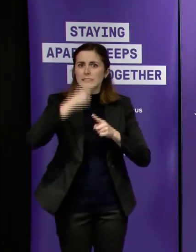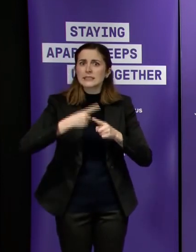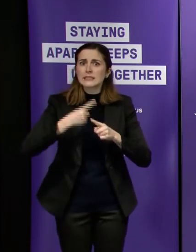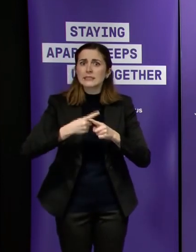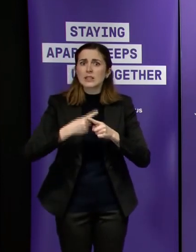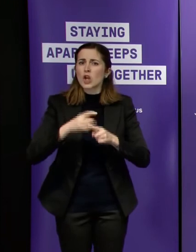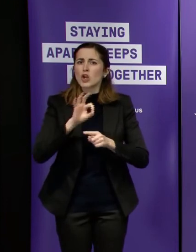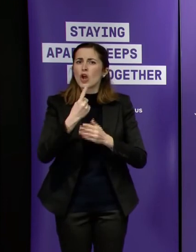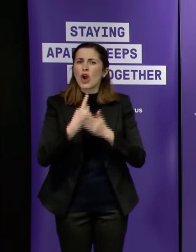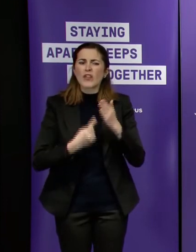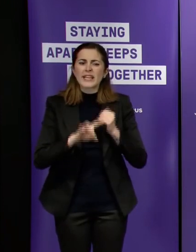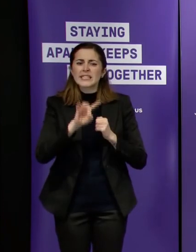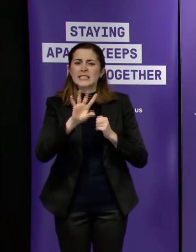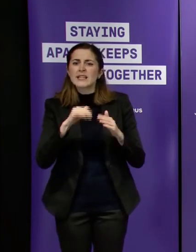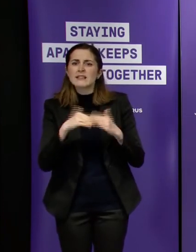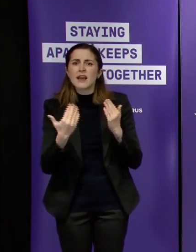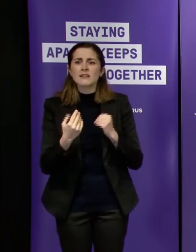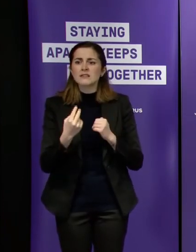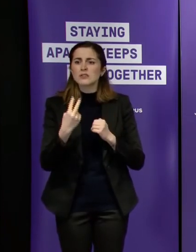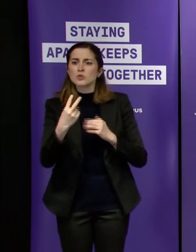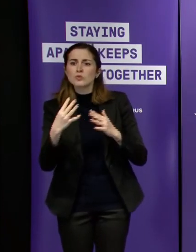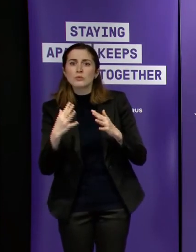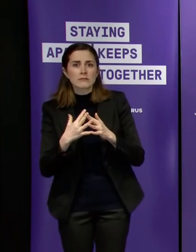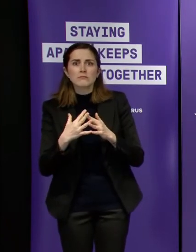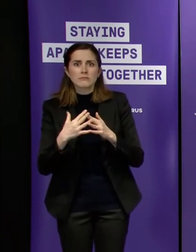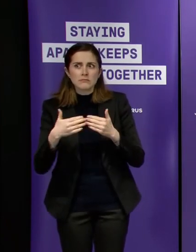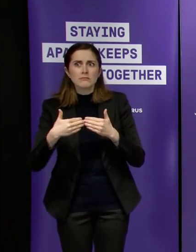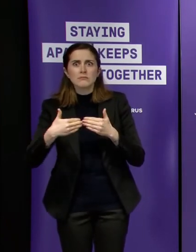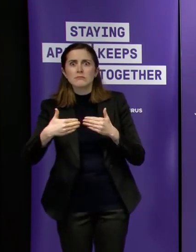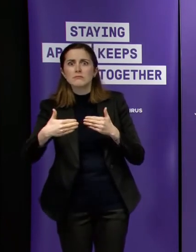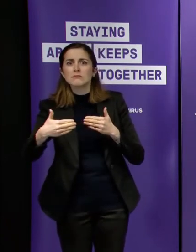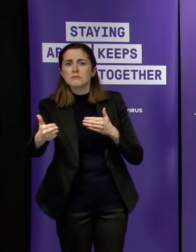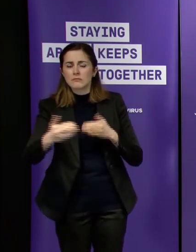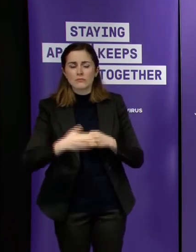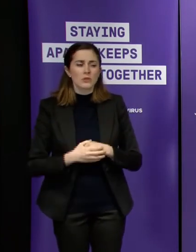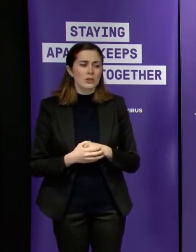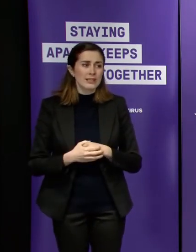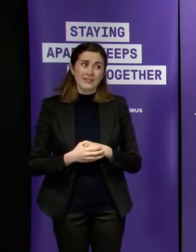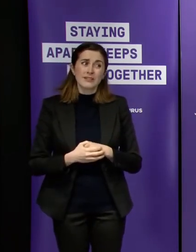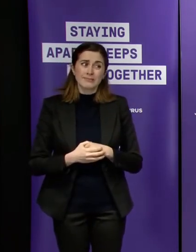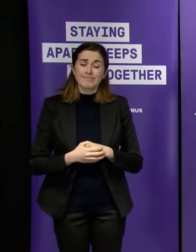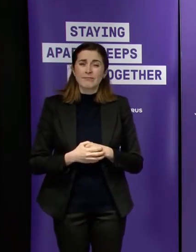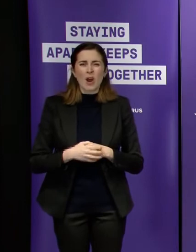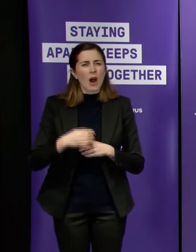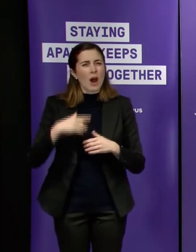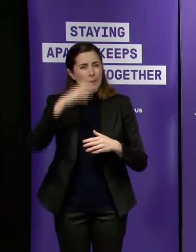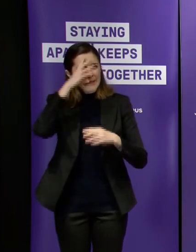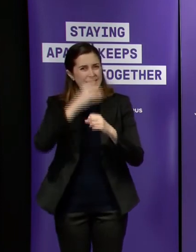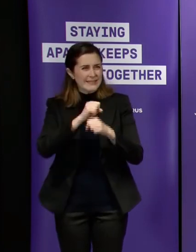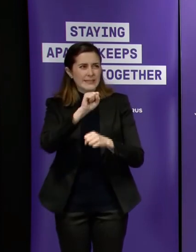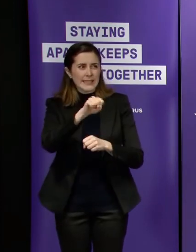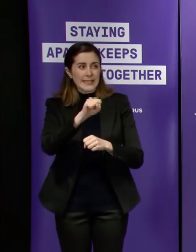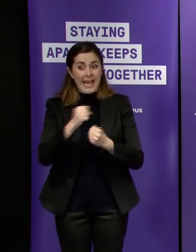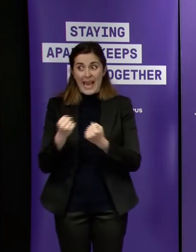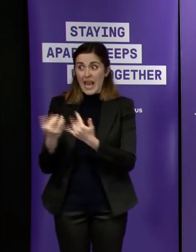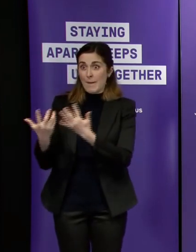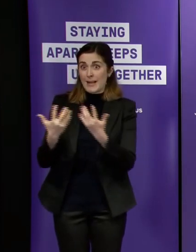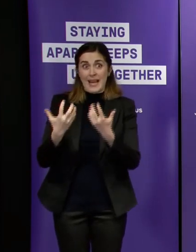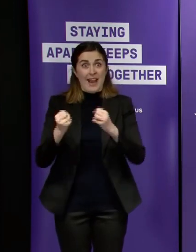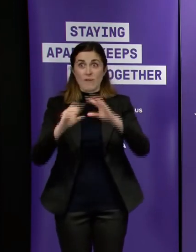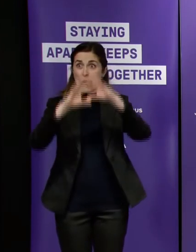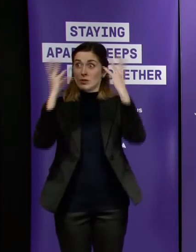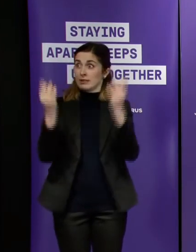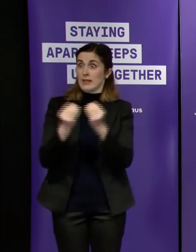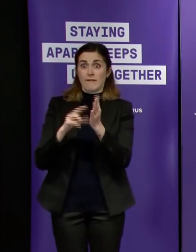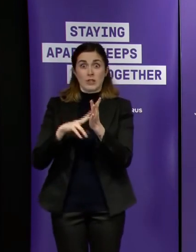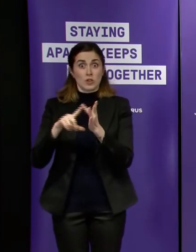14 days but uh yeah i think we'll see active cases come down because that that's coming off the list that will come down